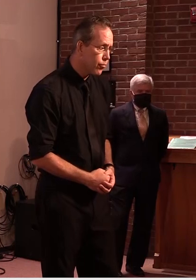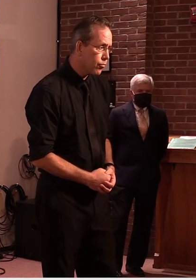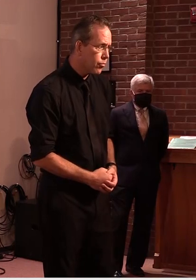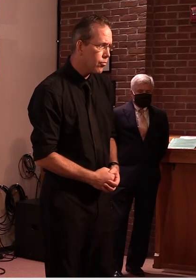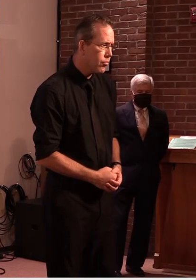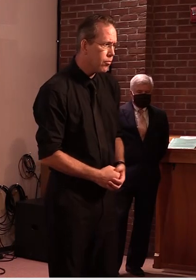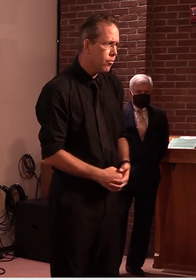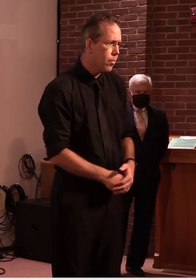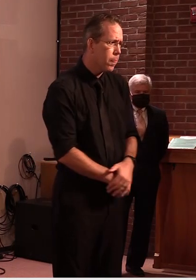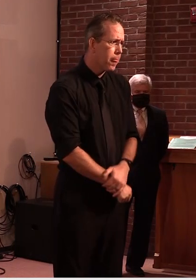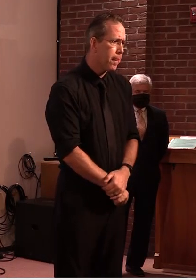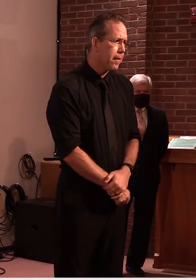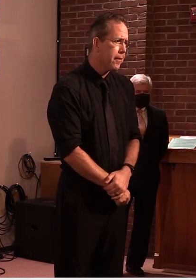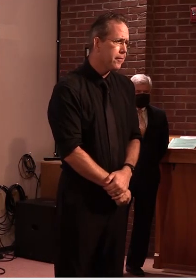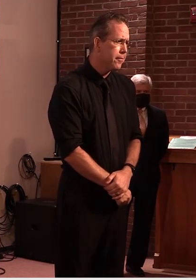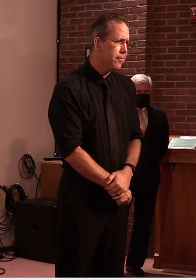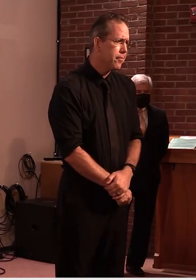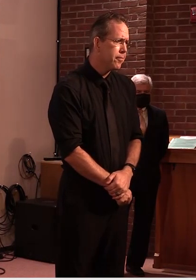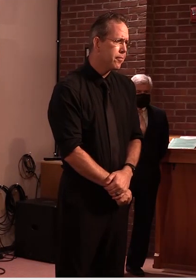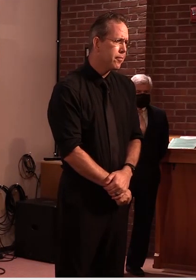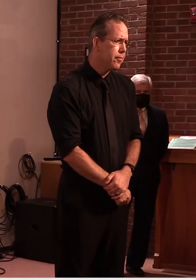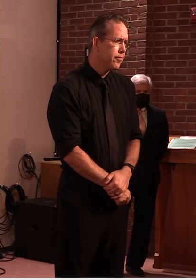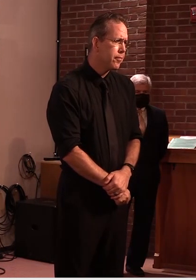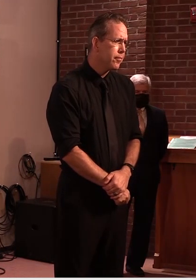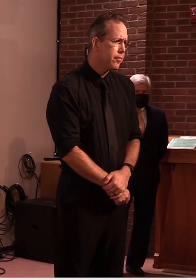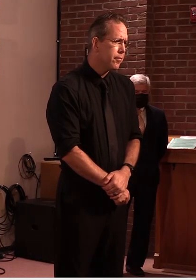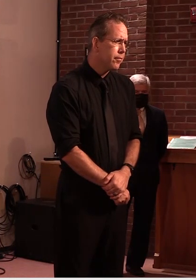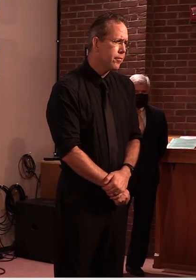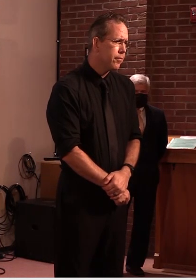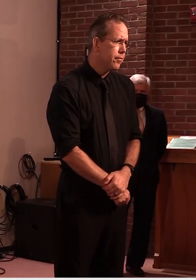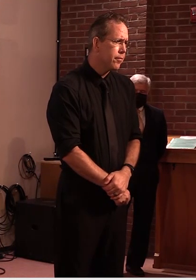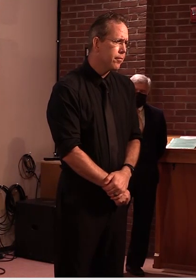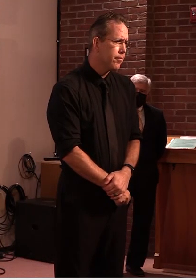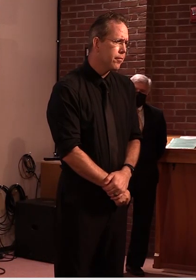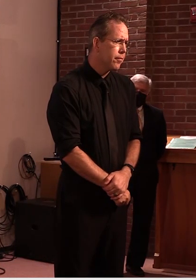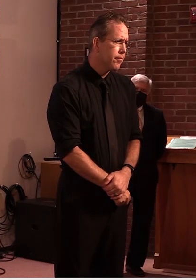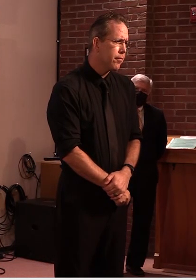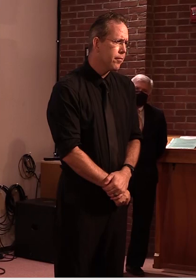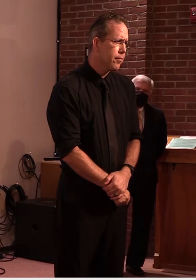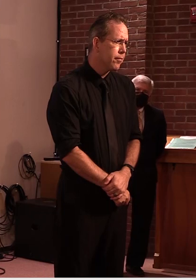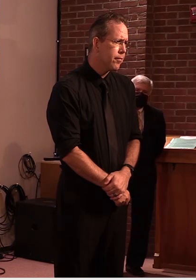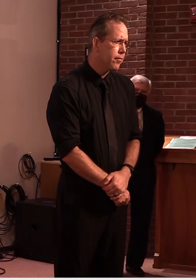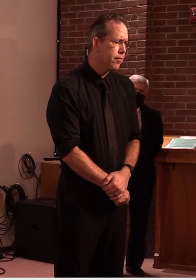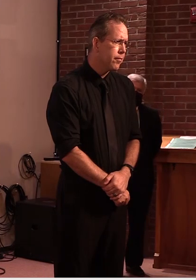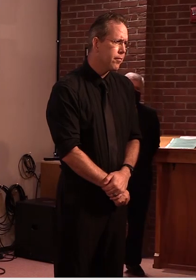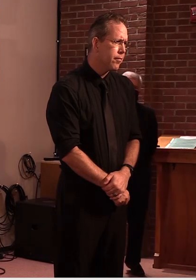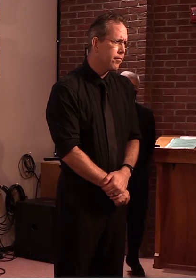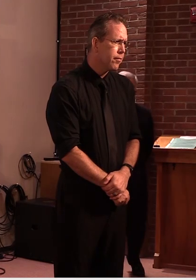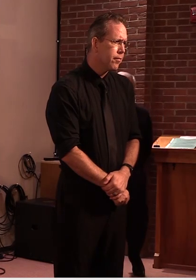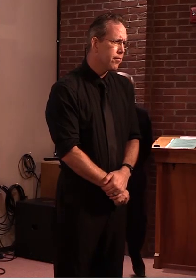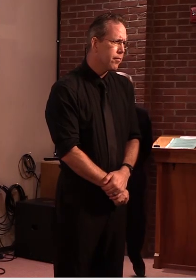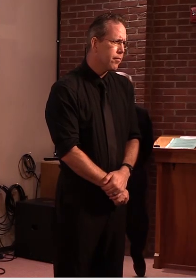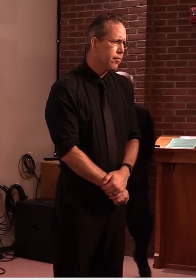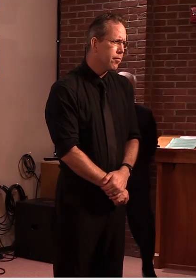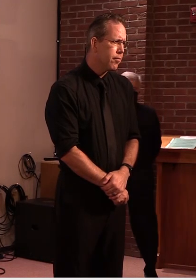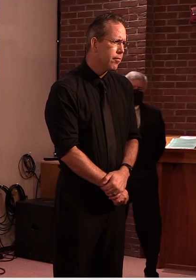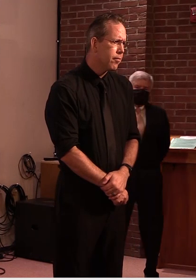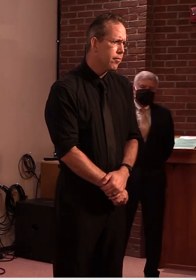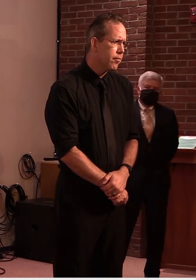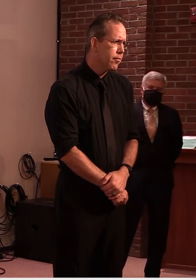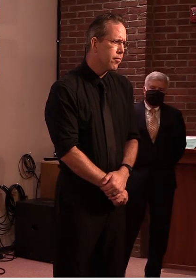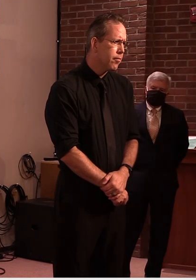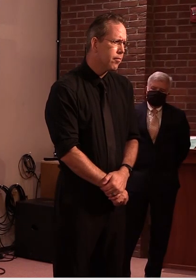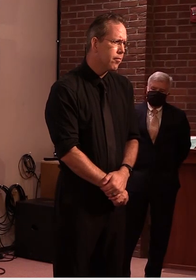governor i want to ask about gw plastics and sale i was wondering if you had a reaction to that and the second part of that